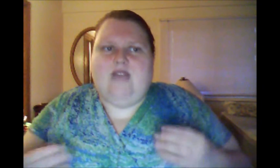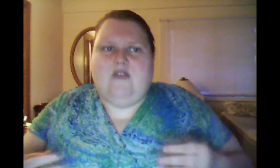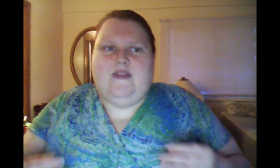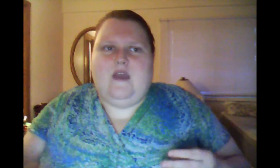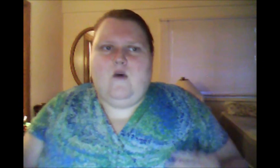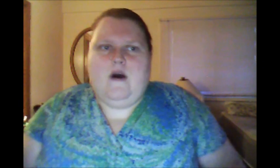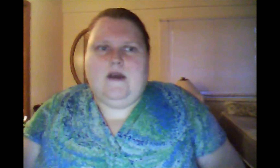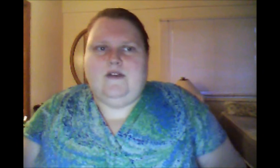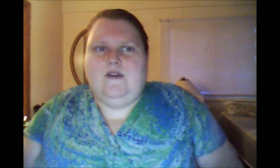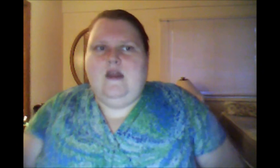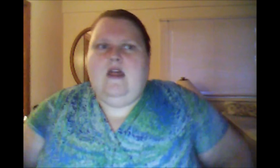that's what they want.